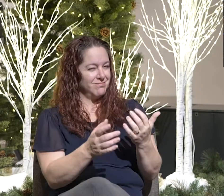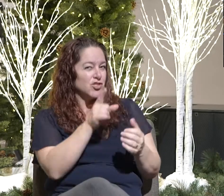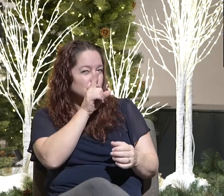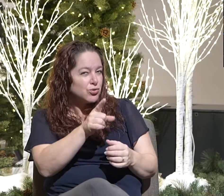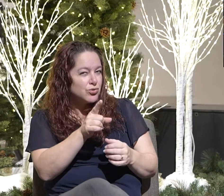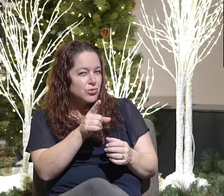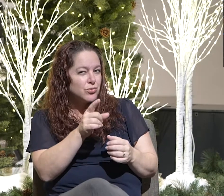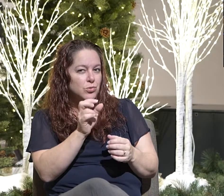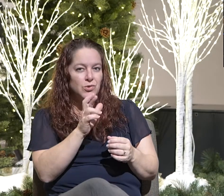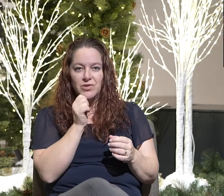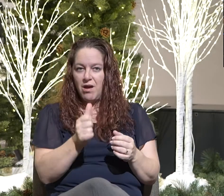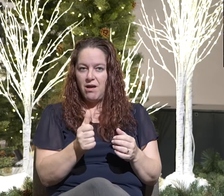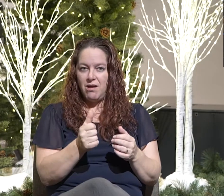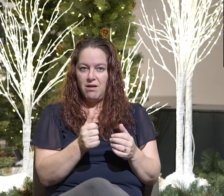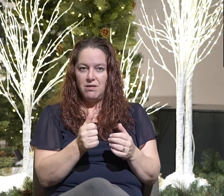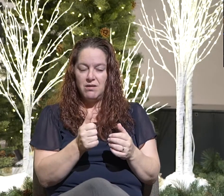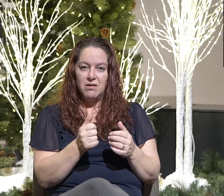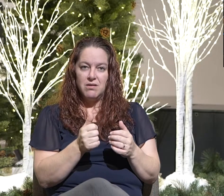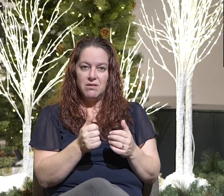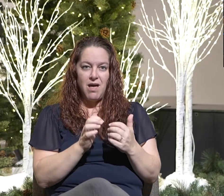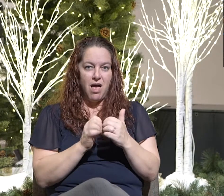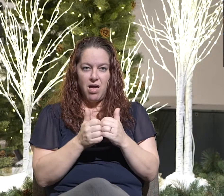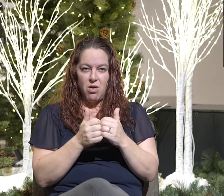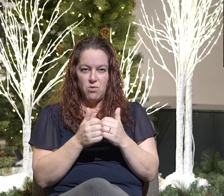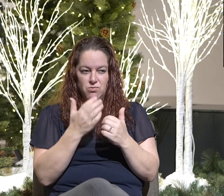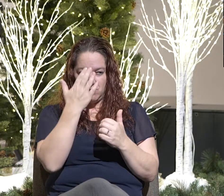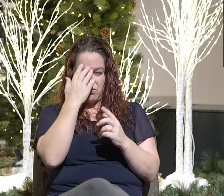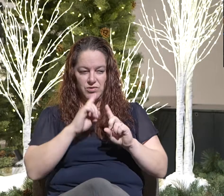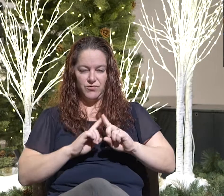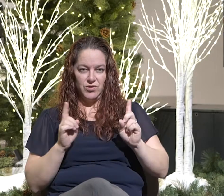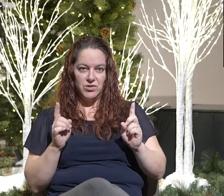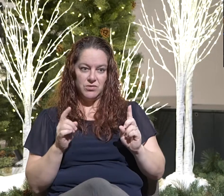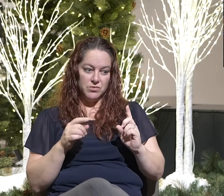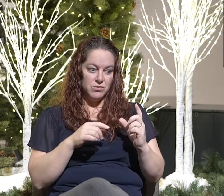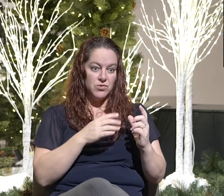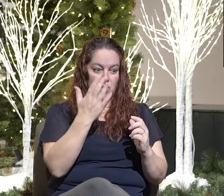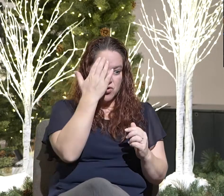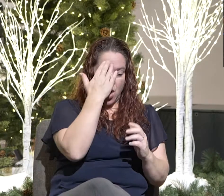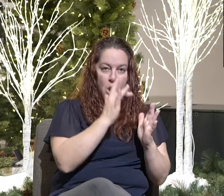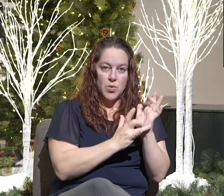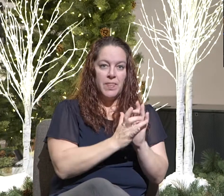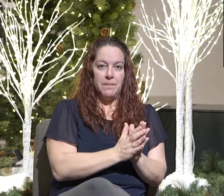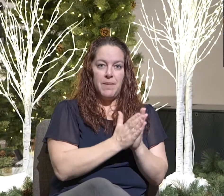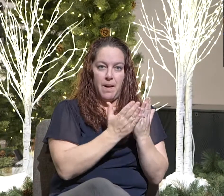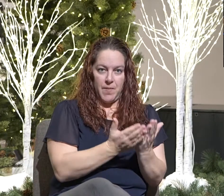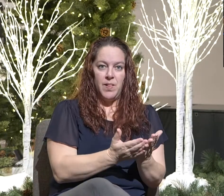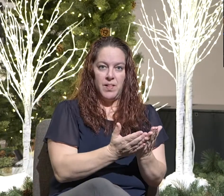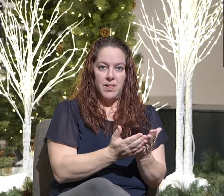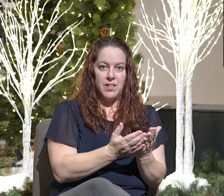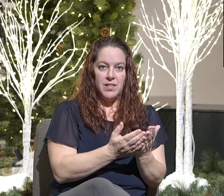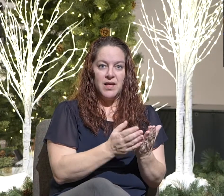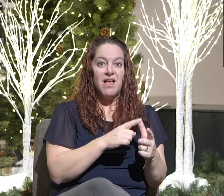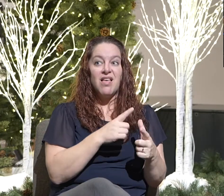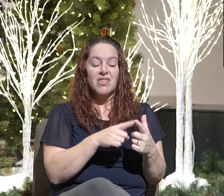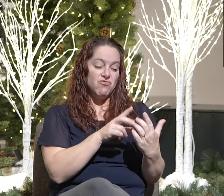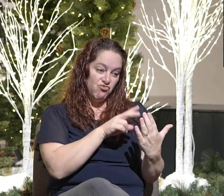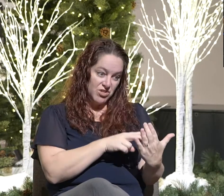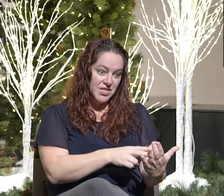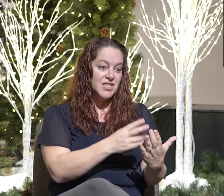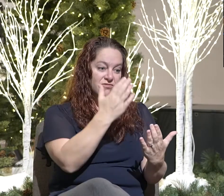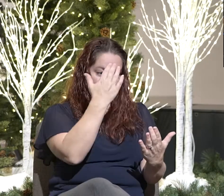Well, by actually knowing it. And actually knowing it will protect us from counterfeit ideas.